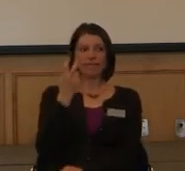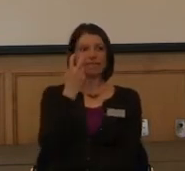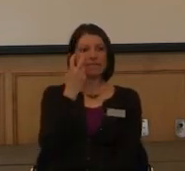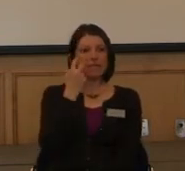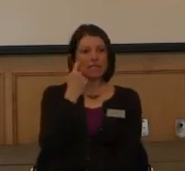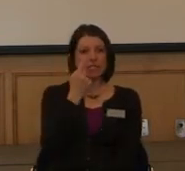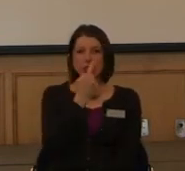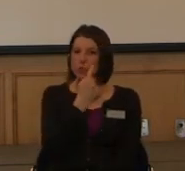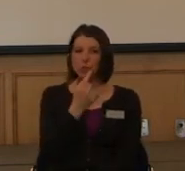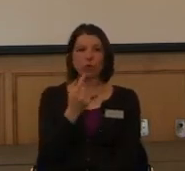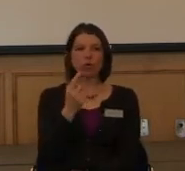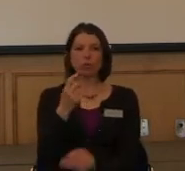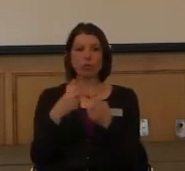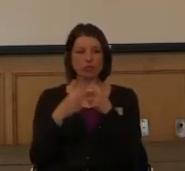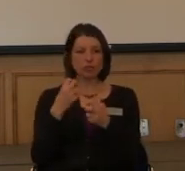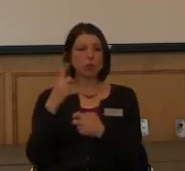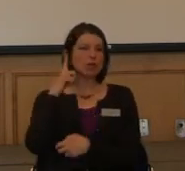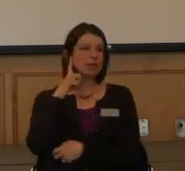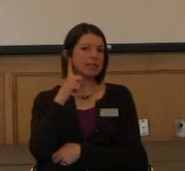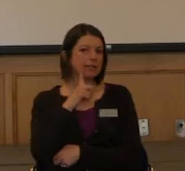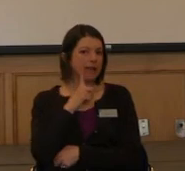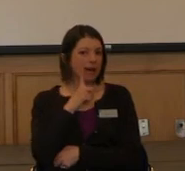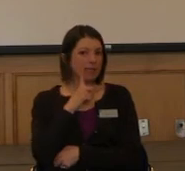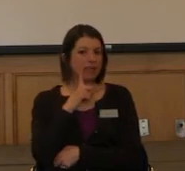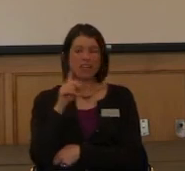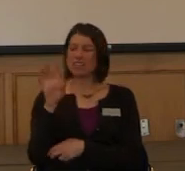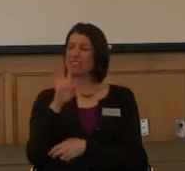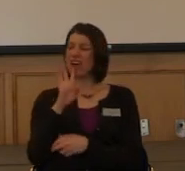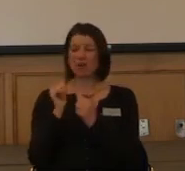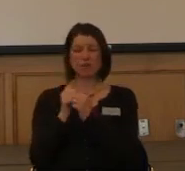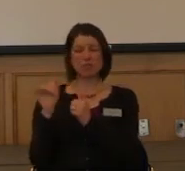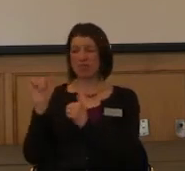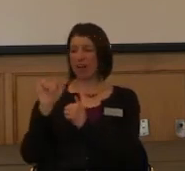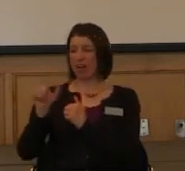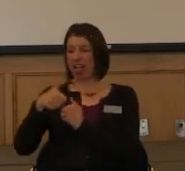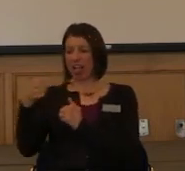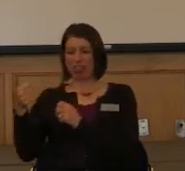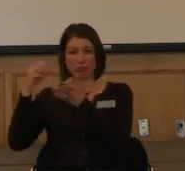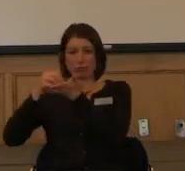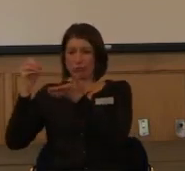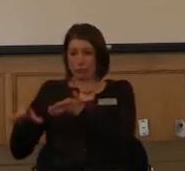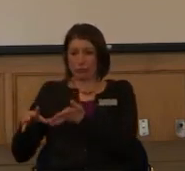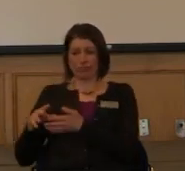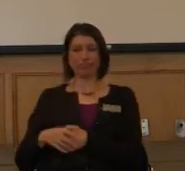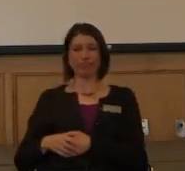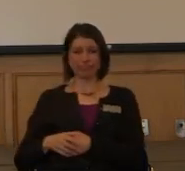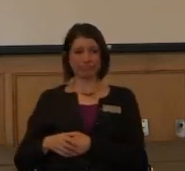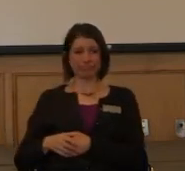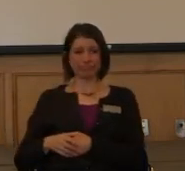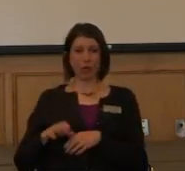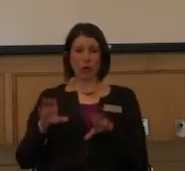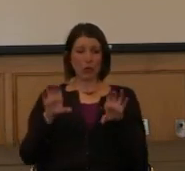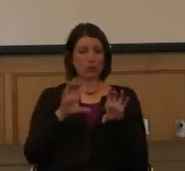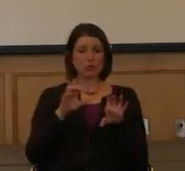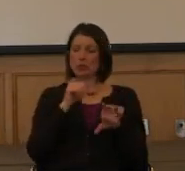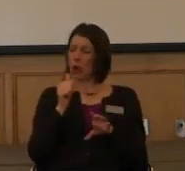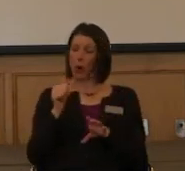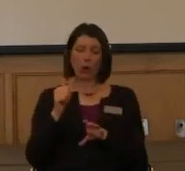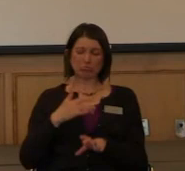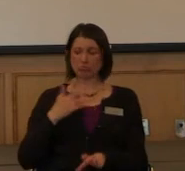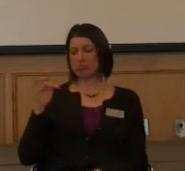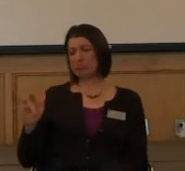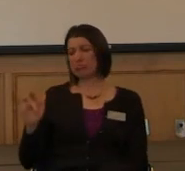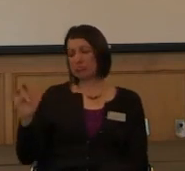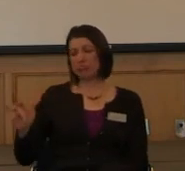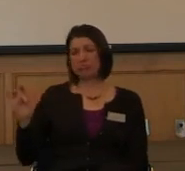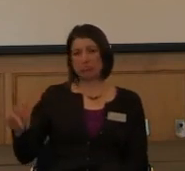or deaf or whatever as you would any other student. You know, don't. Do like, do like my parents do. Don't treat them like they're broken.